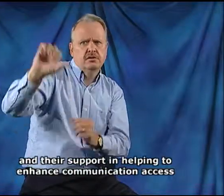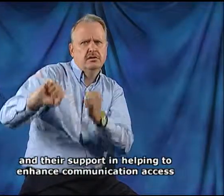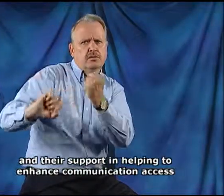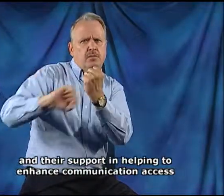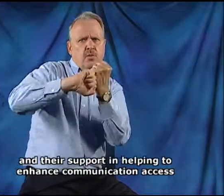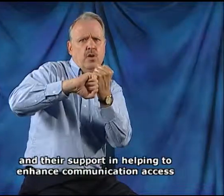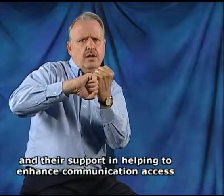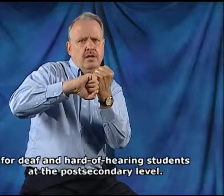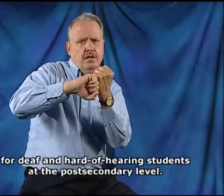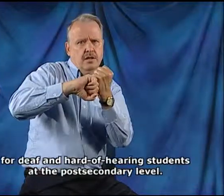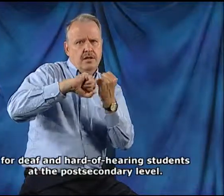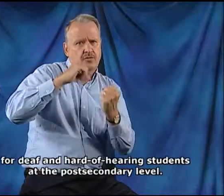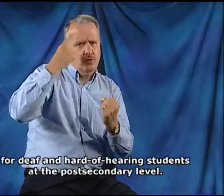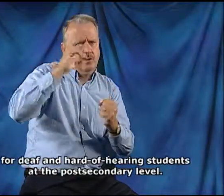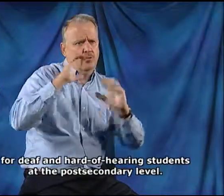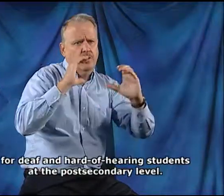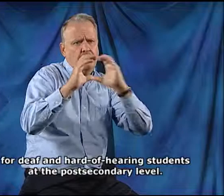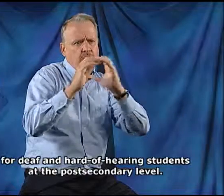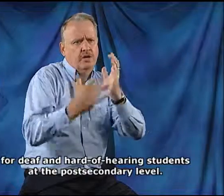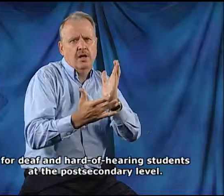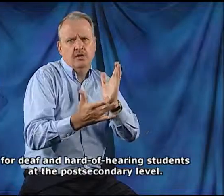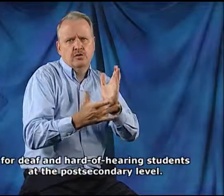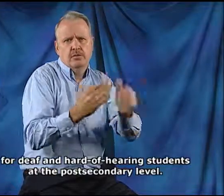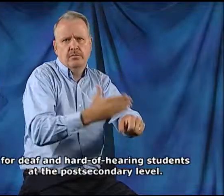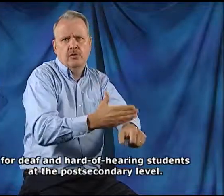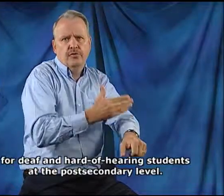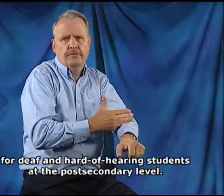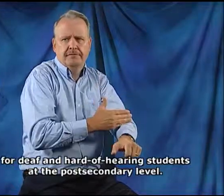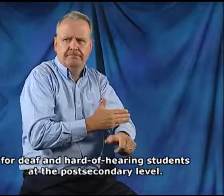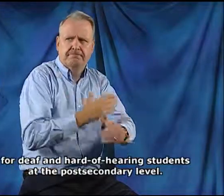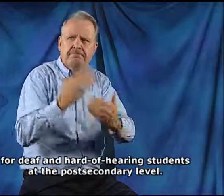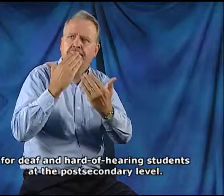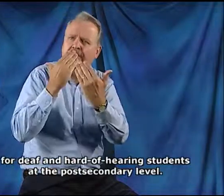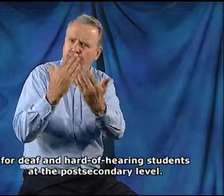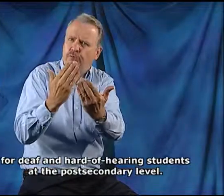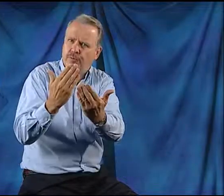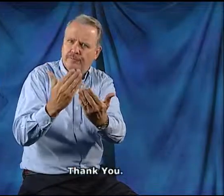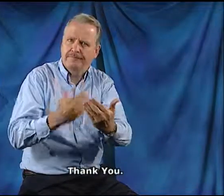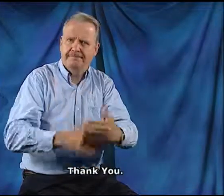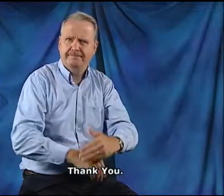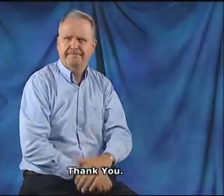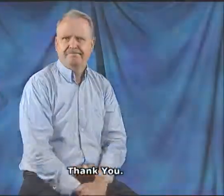communication access for deaf and hard of hearing students at the post-secondary level. Thank you.